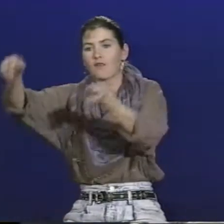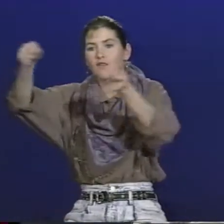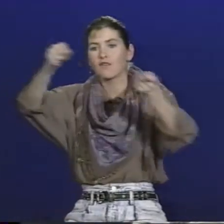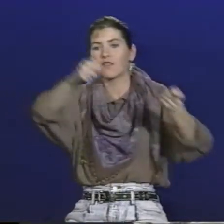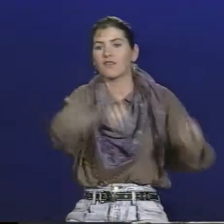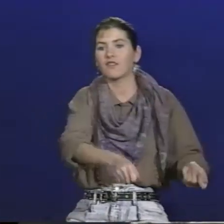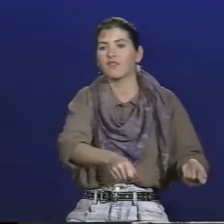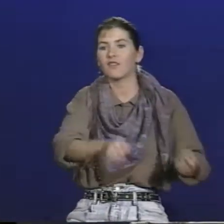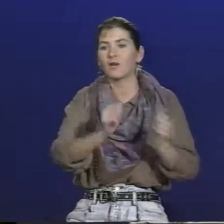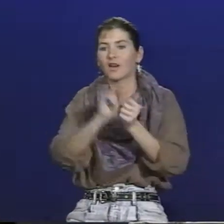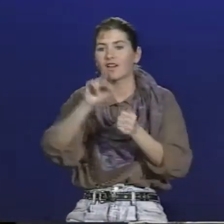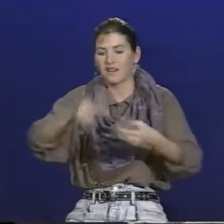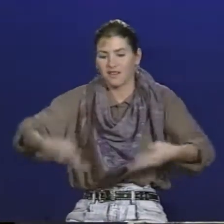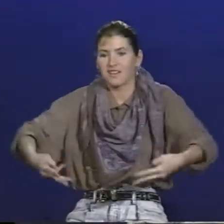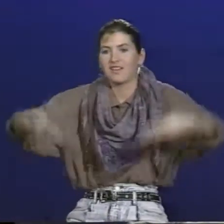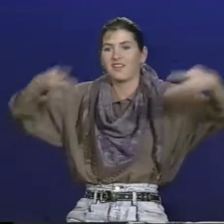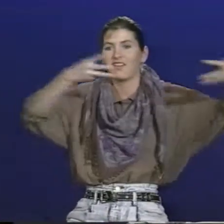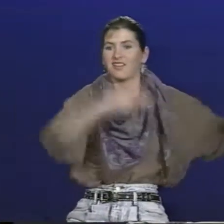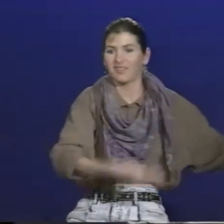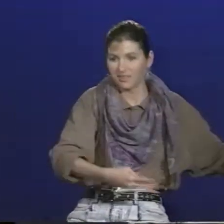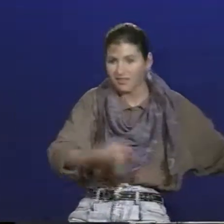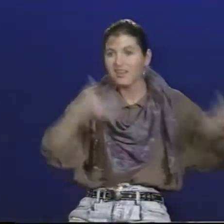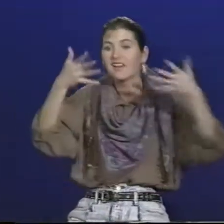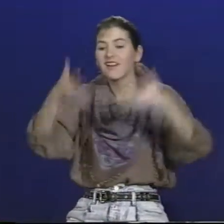that will make it easier to remove the fish after you're done cooking.